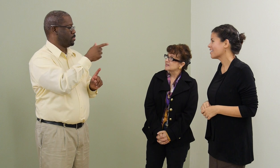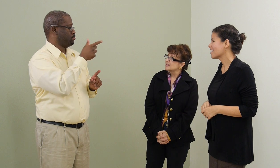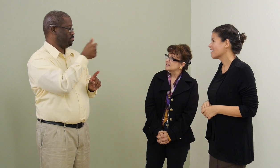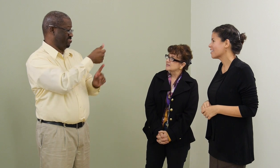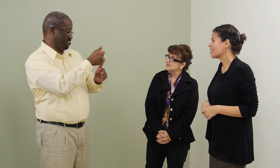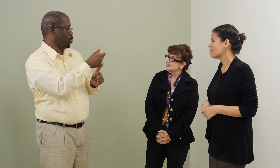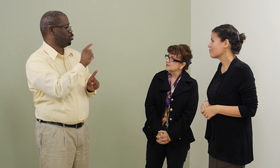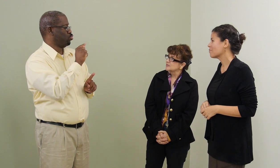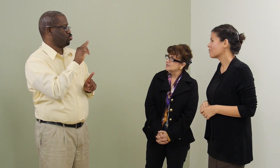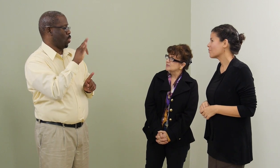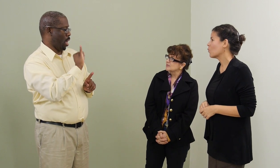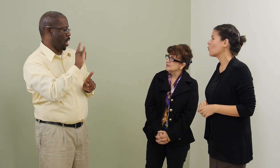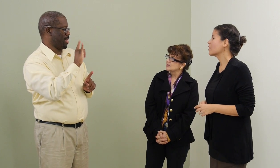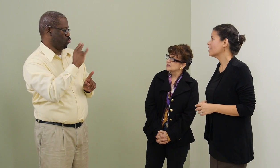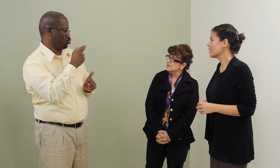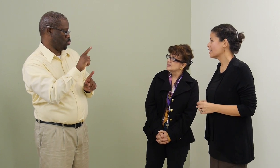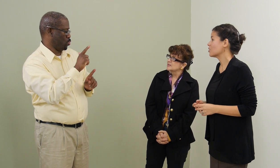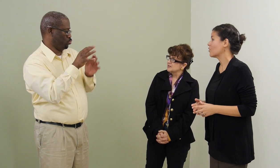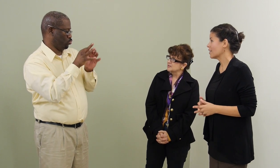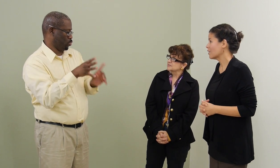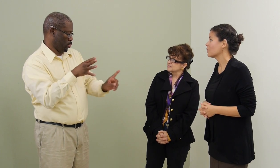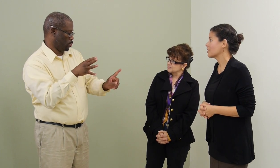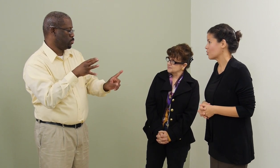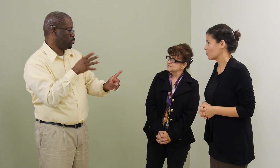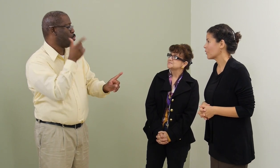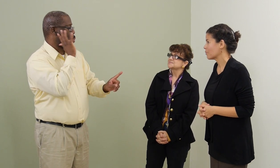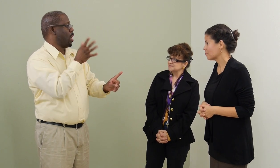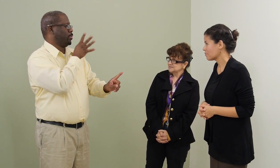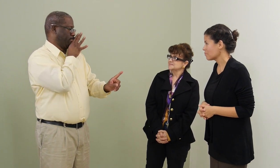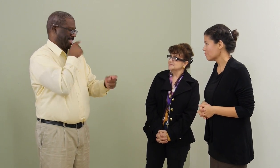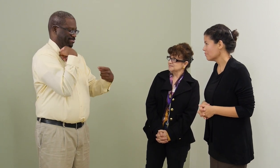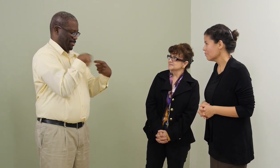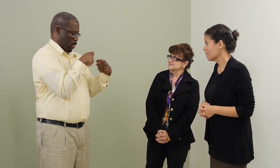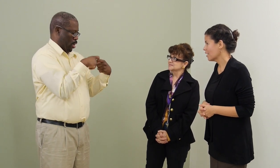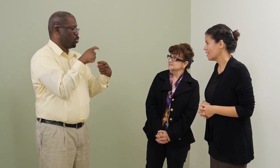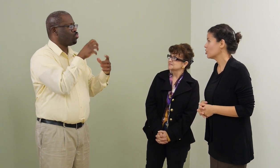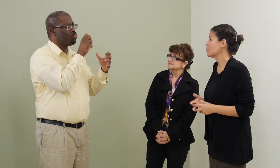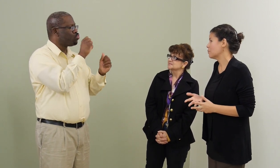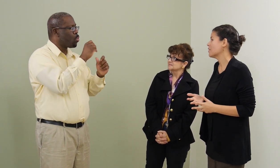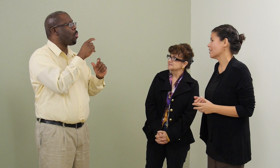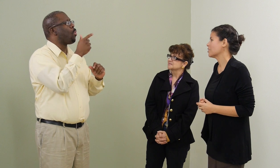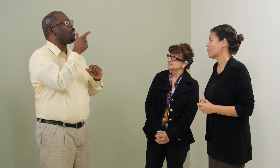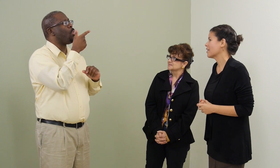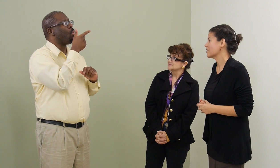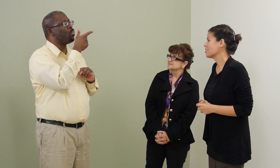That's right. Well, Linda is a trilingual interpreter, and she'll be speaking in Spanish.